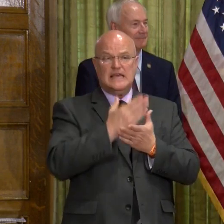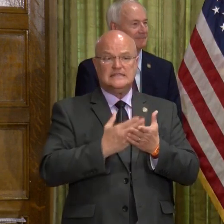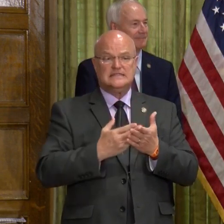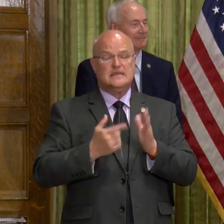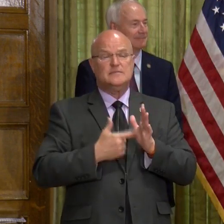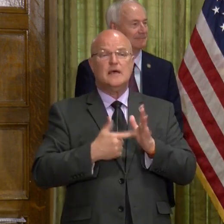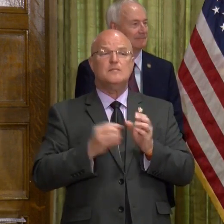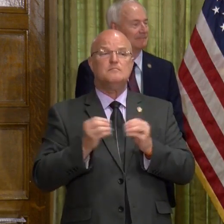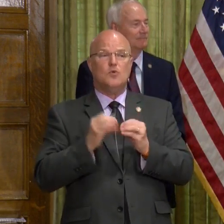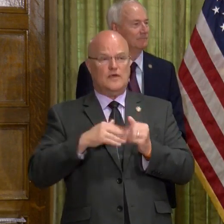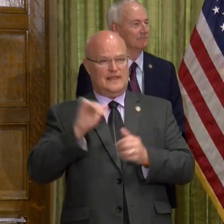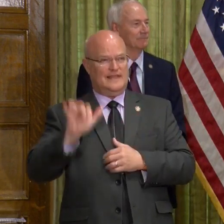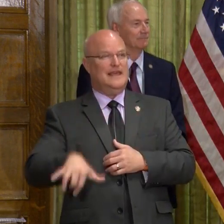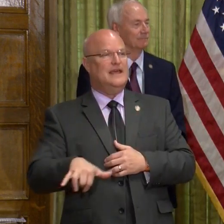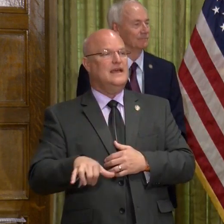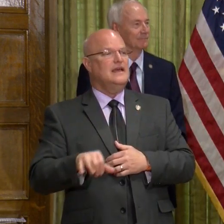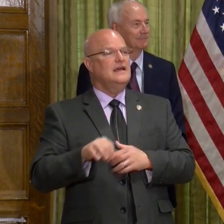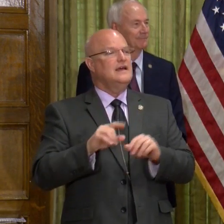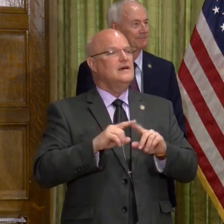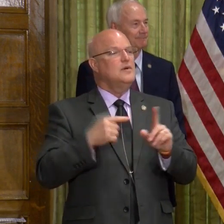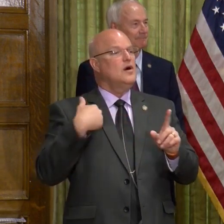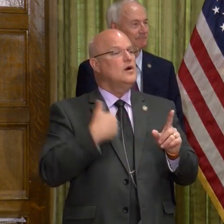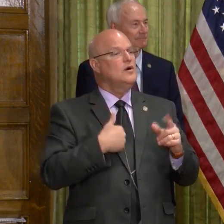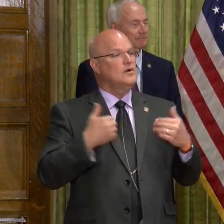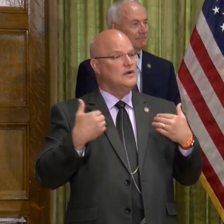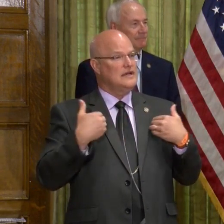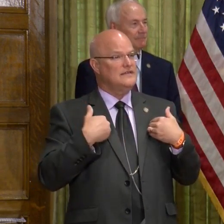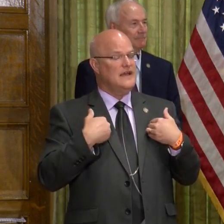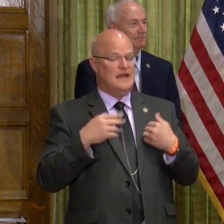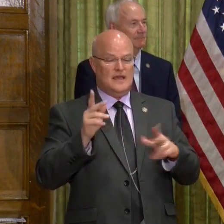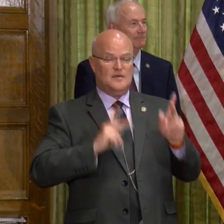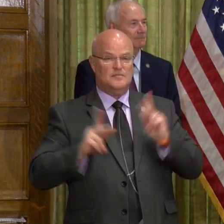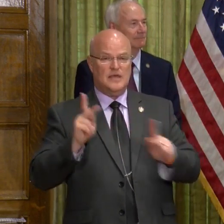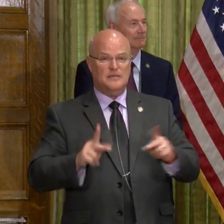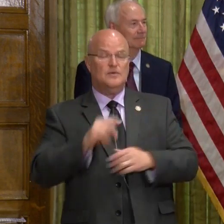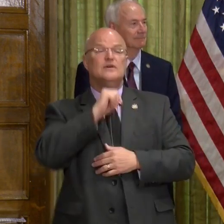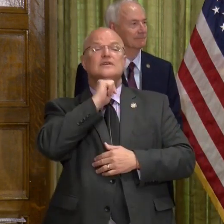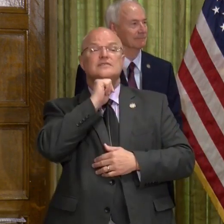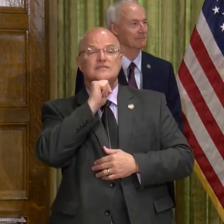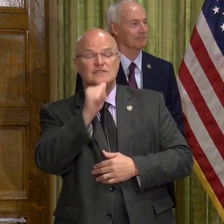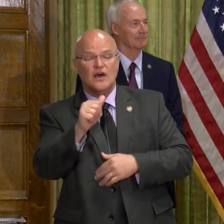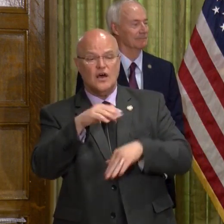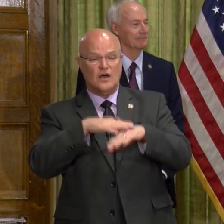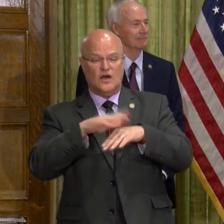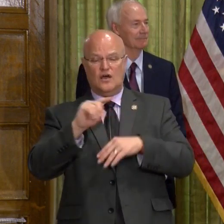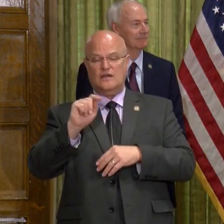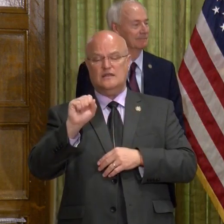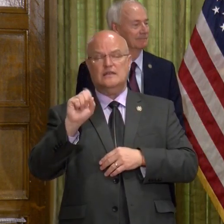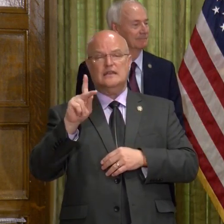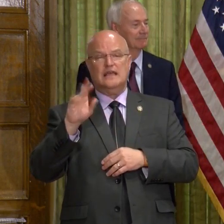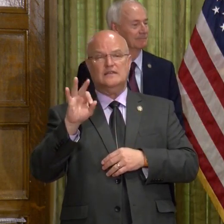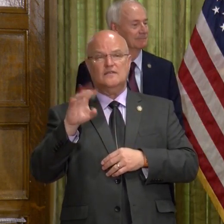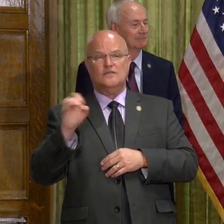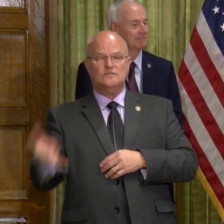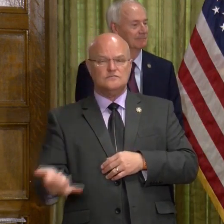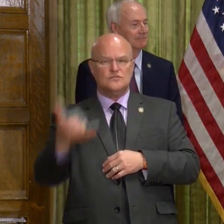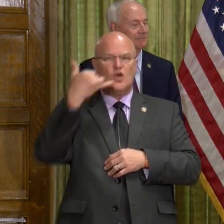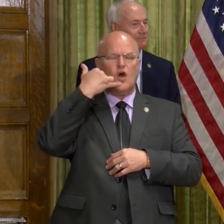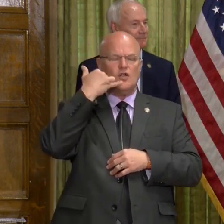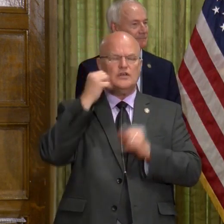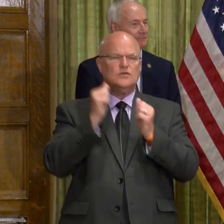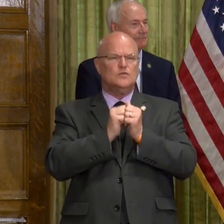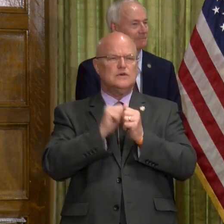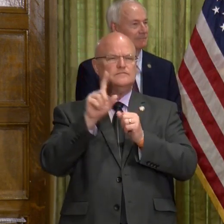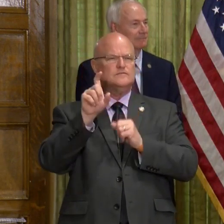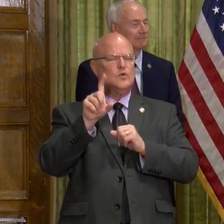cases more than that. And we've had folks who are not on the task force call in with perspective. We've